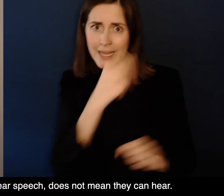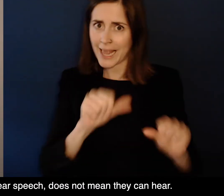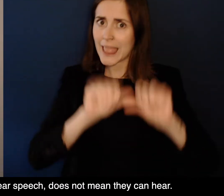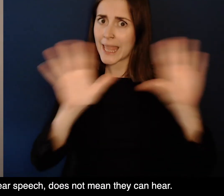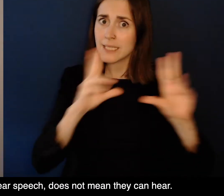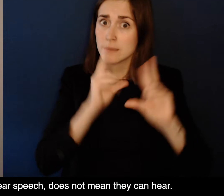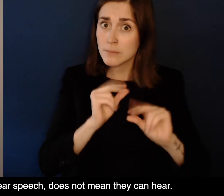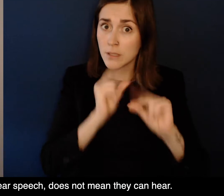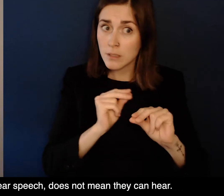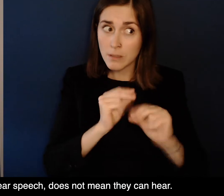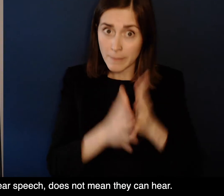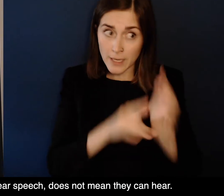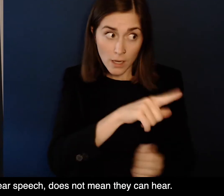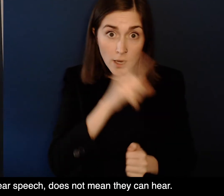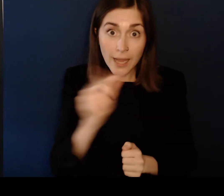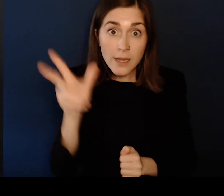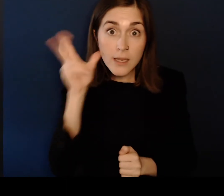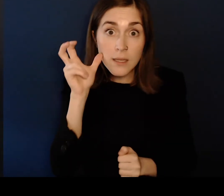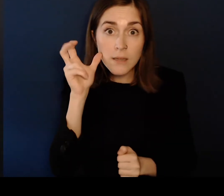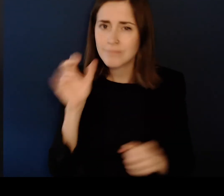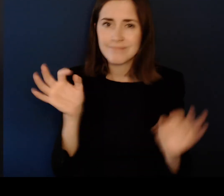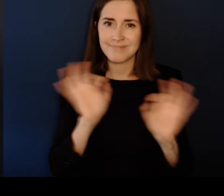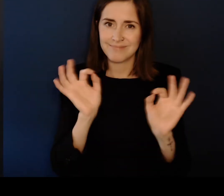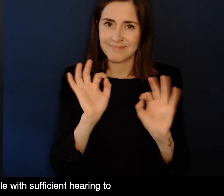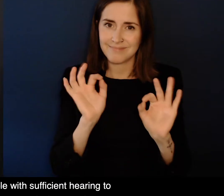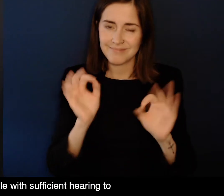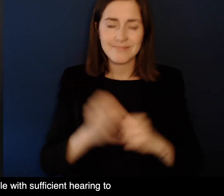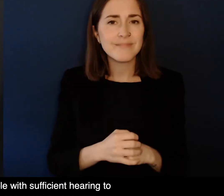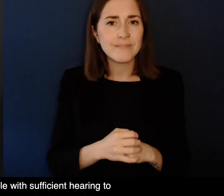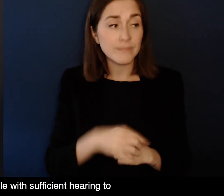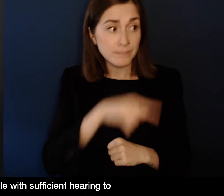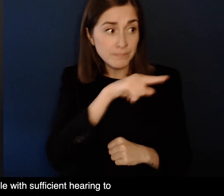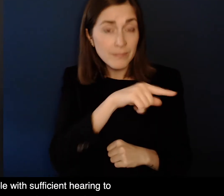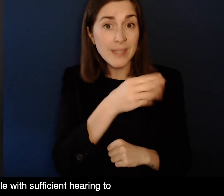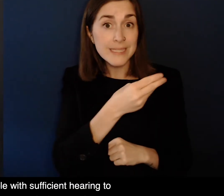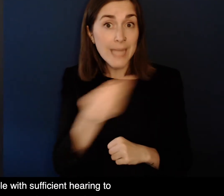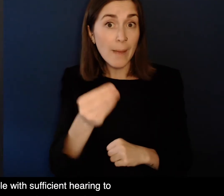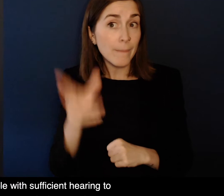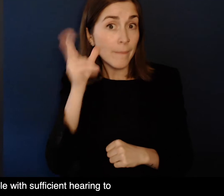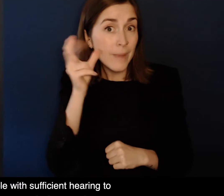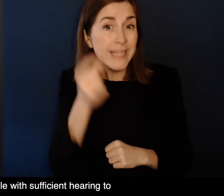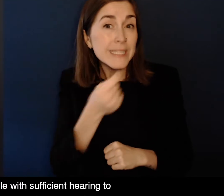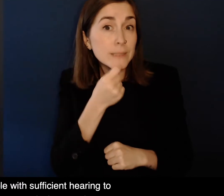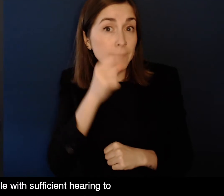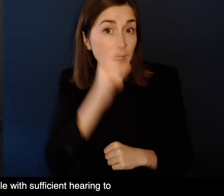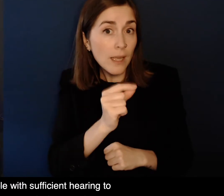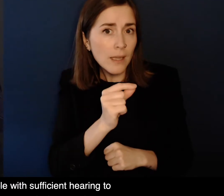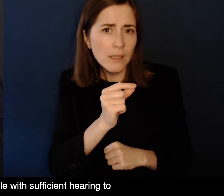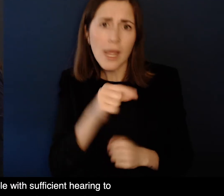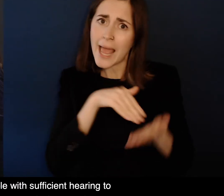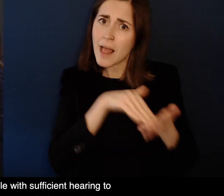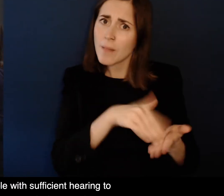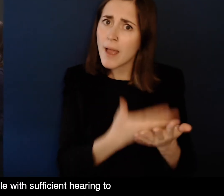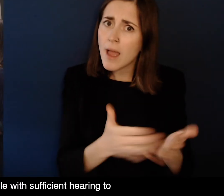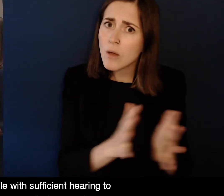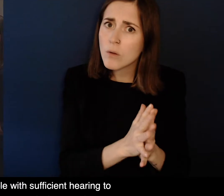clear speech does not mean they can hear. For those people with sufficient hearing to hear speech, you can assist by